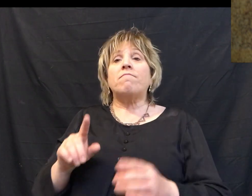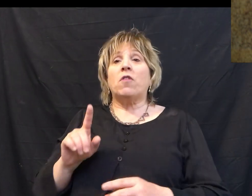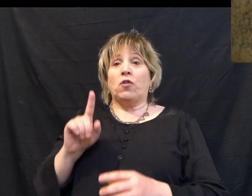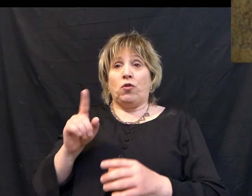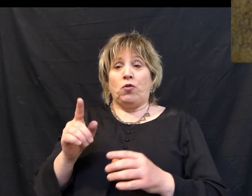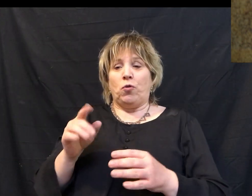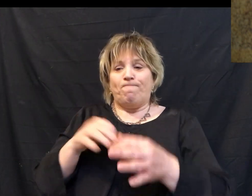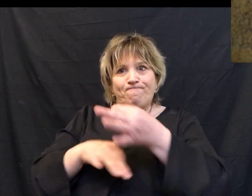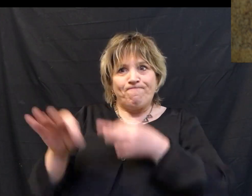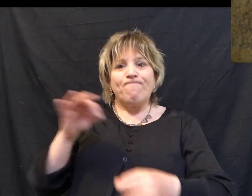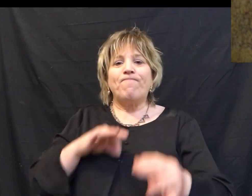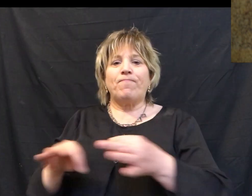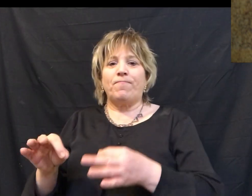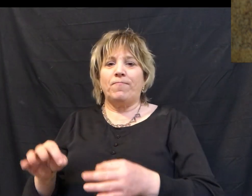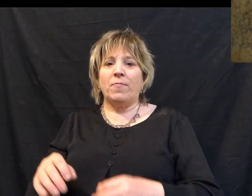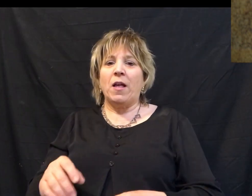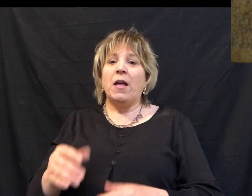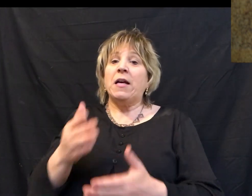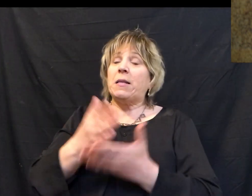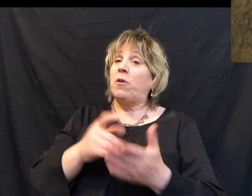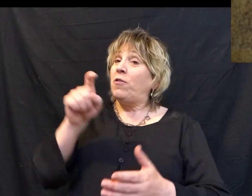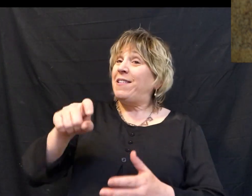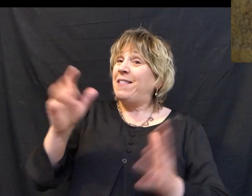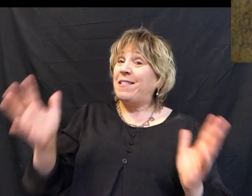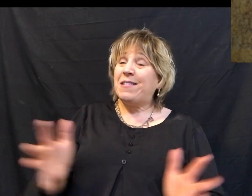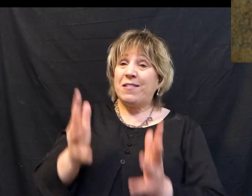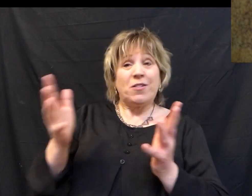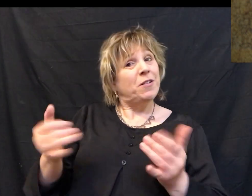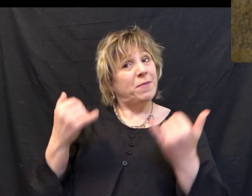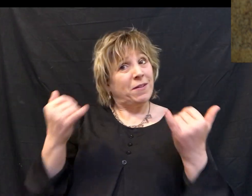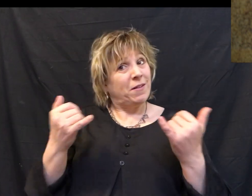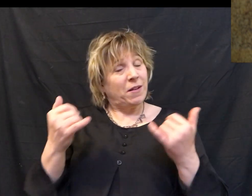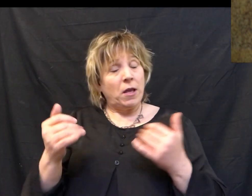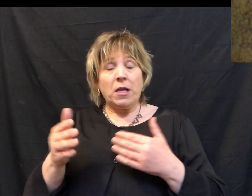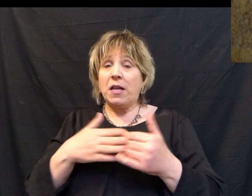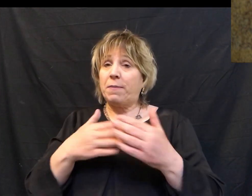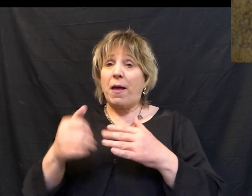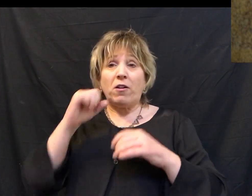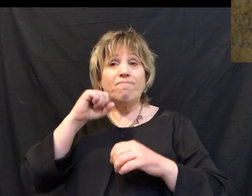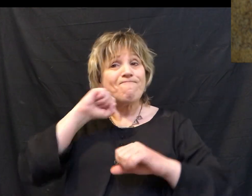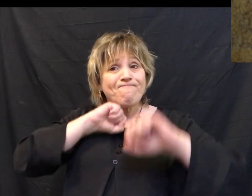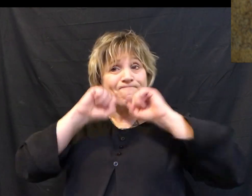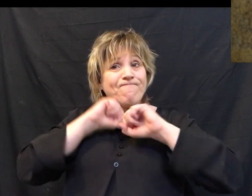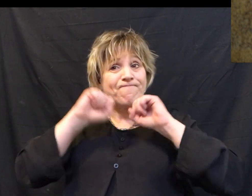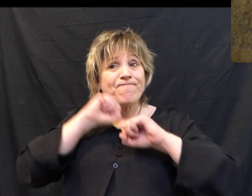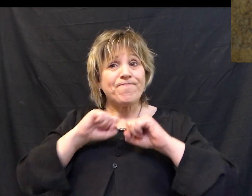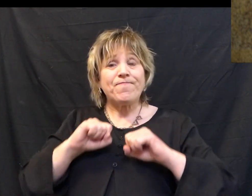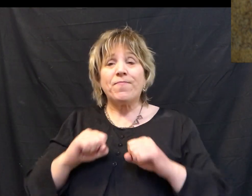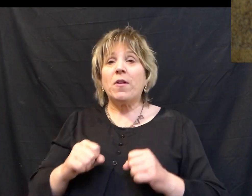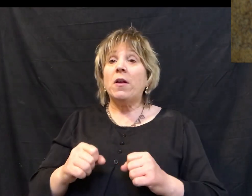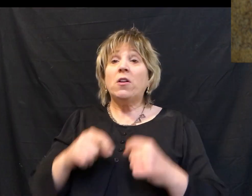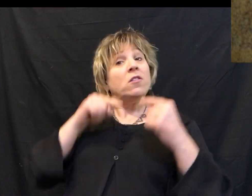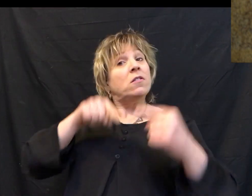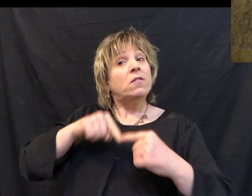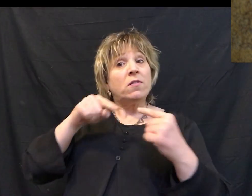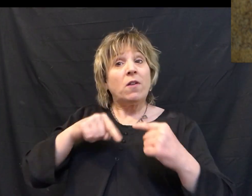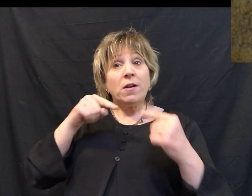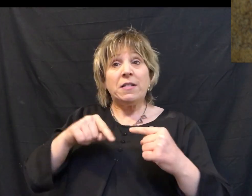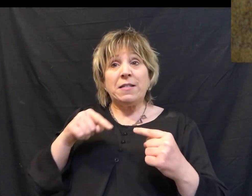unto God. Some of you just need this encouragement today that whatever you're facing in your life, whatever